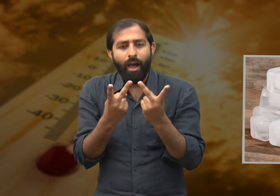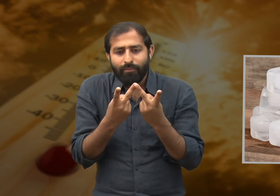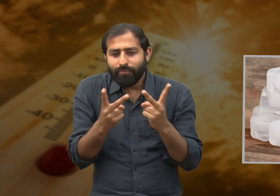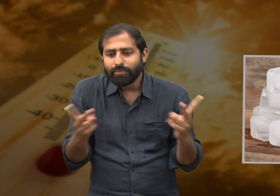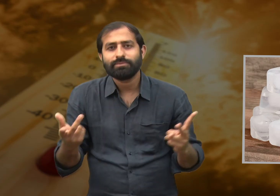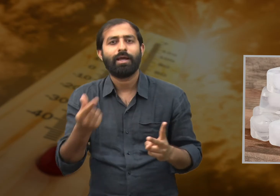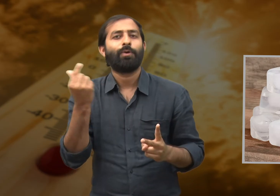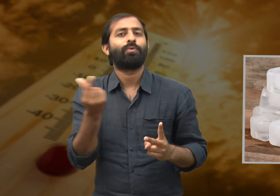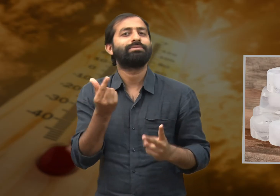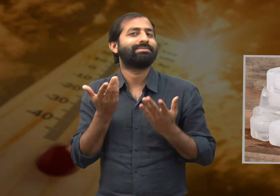it is frozen.